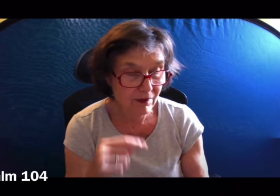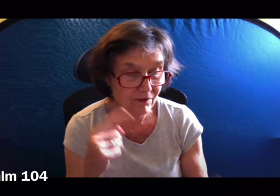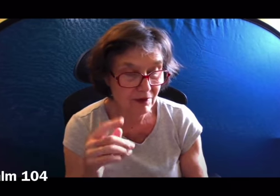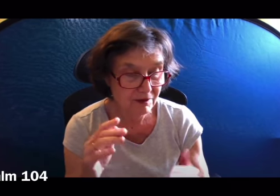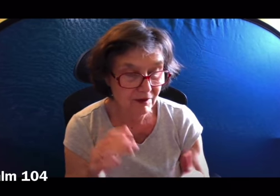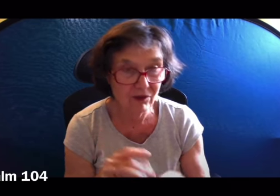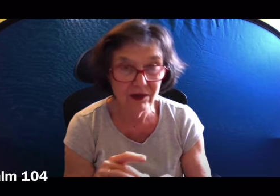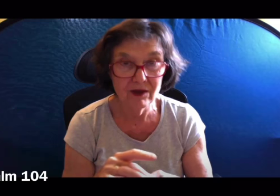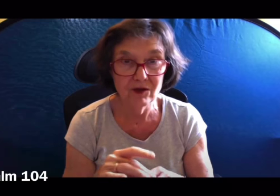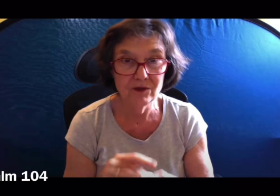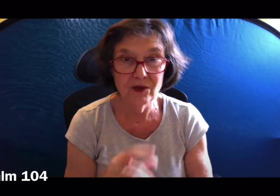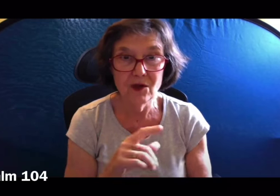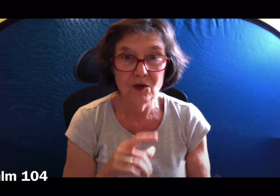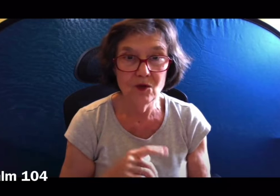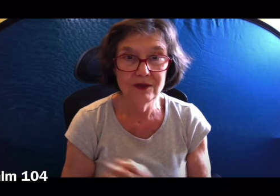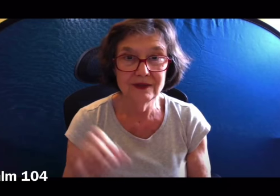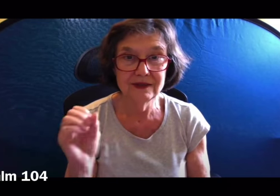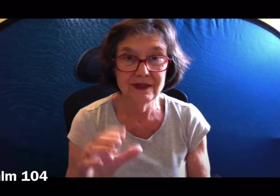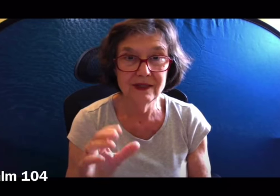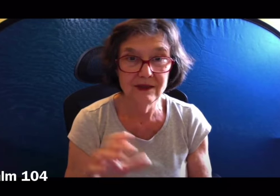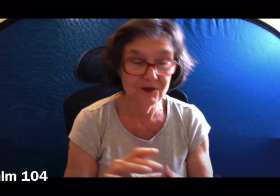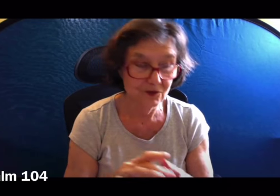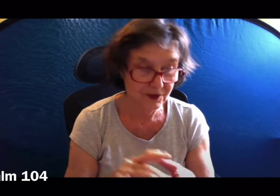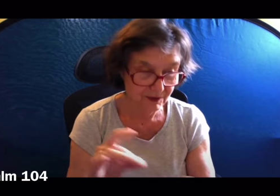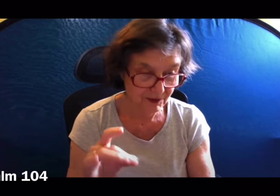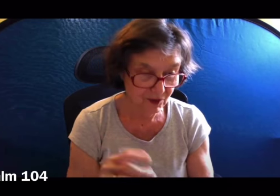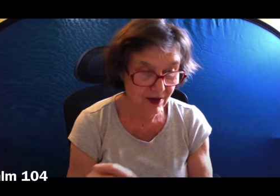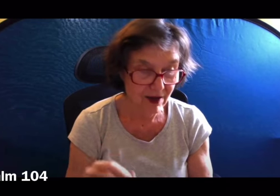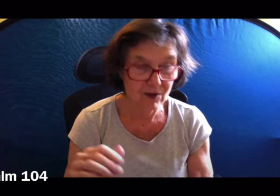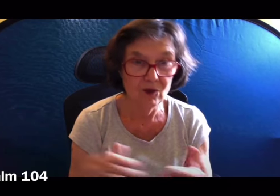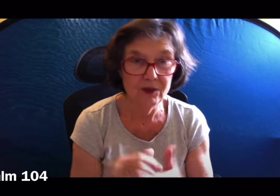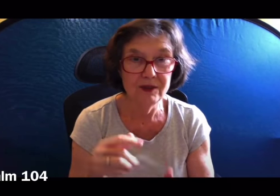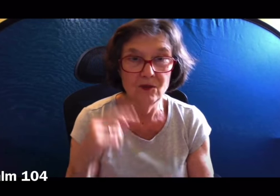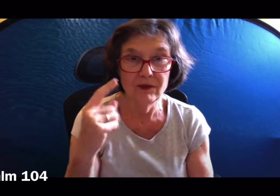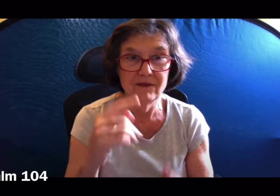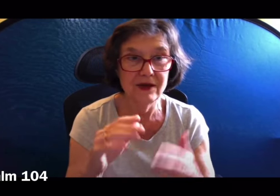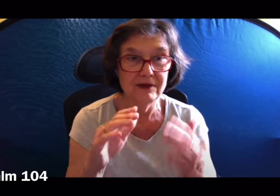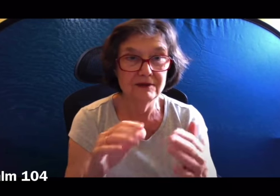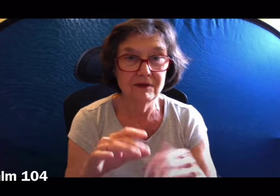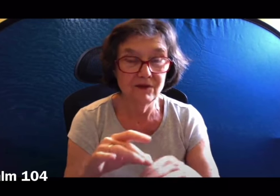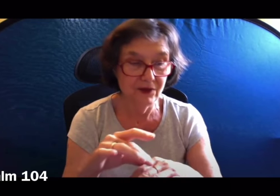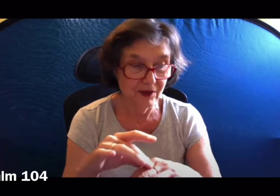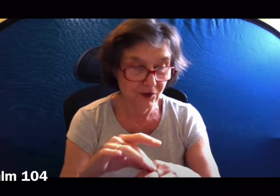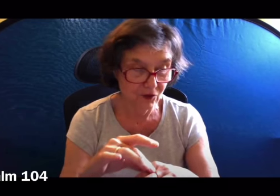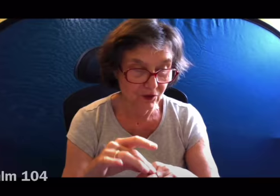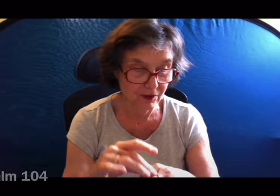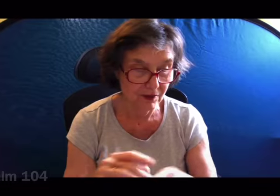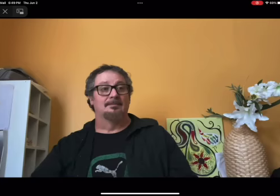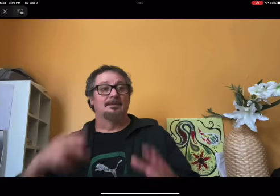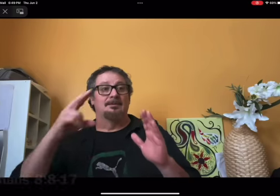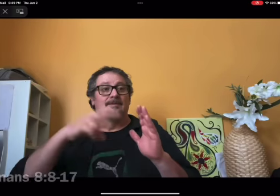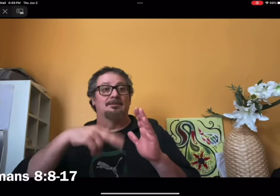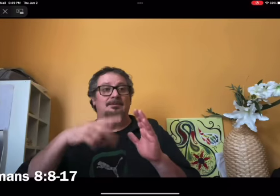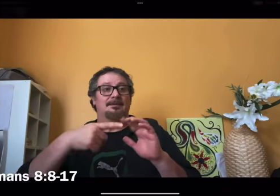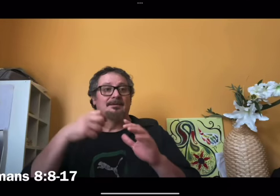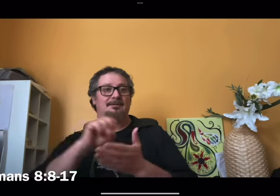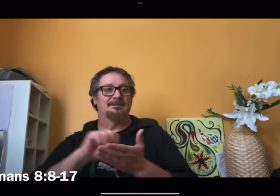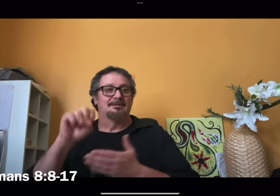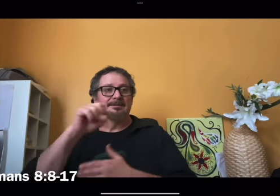and you renew the face of the earth Lord send out your spirit and renew the face of the earth